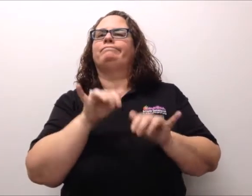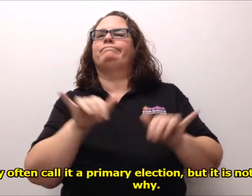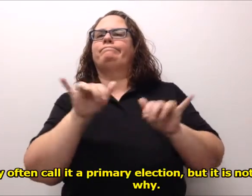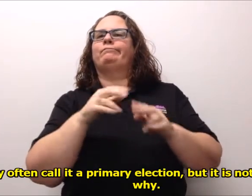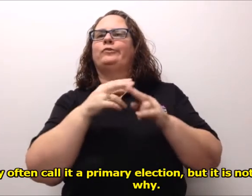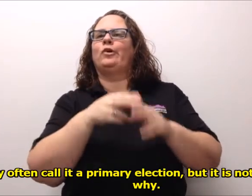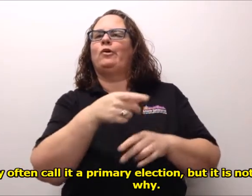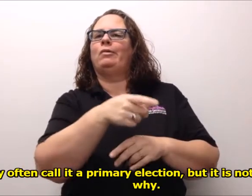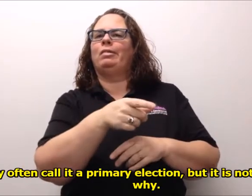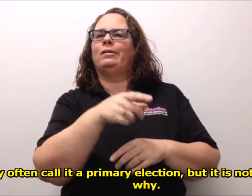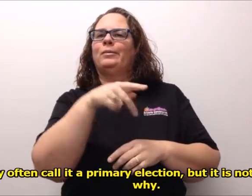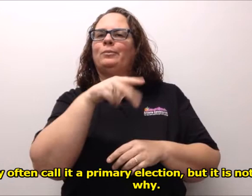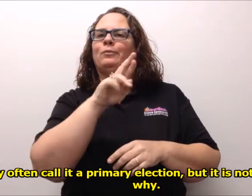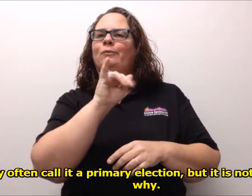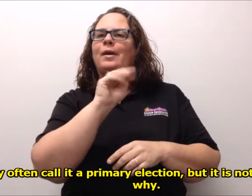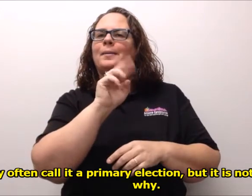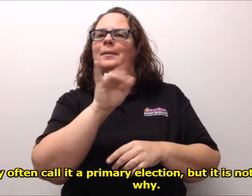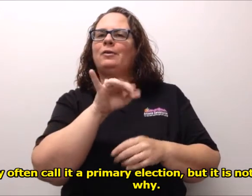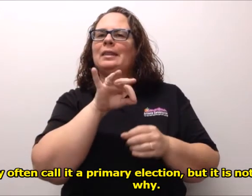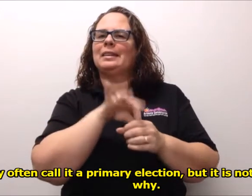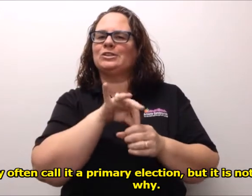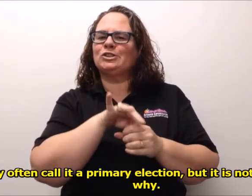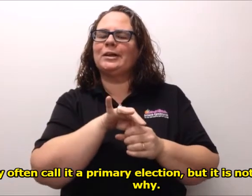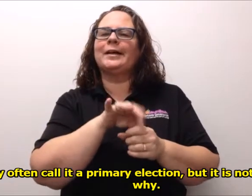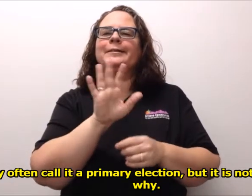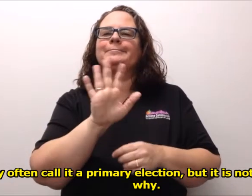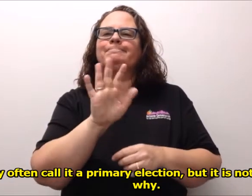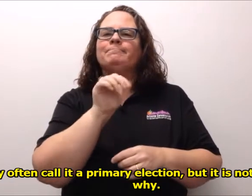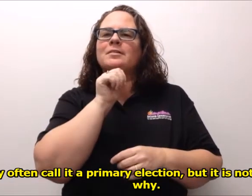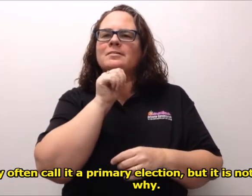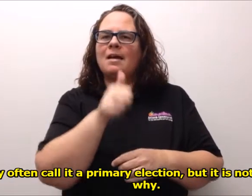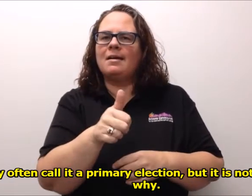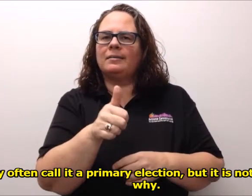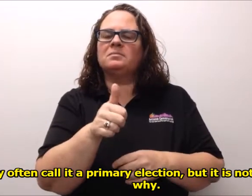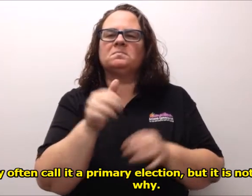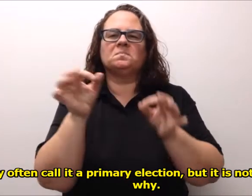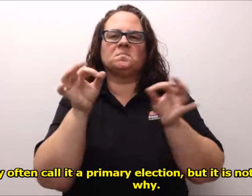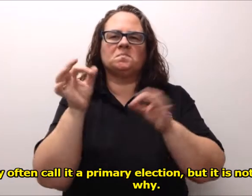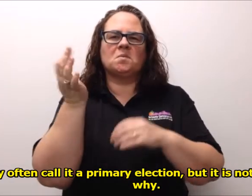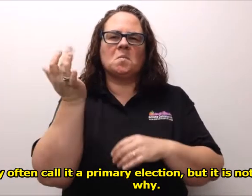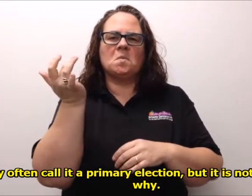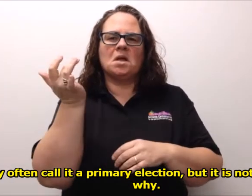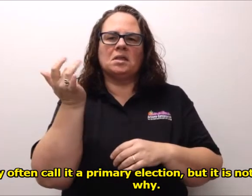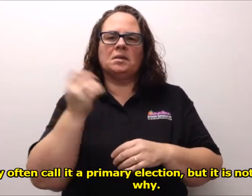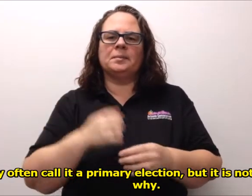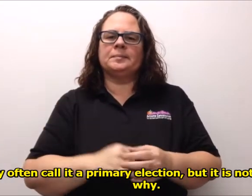They often call it a primary election, but it is not, and here's why.